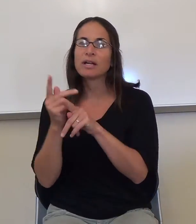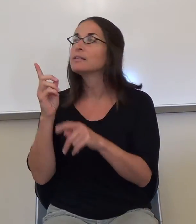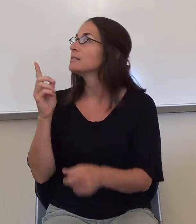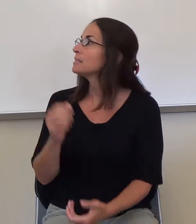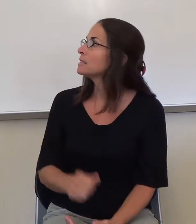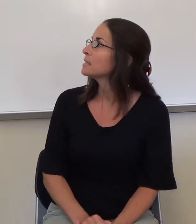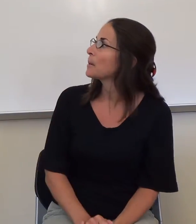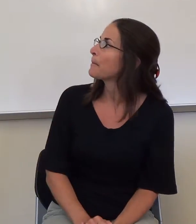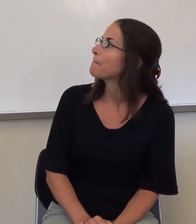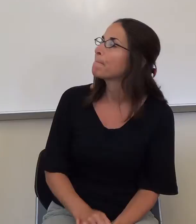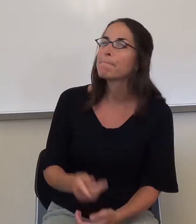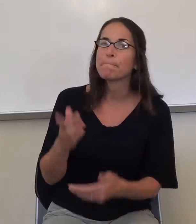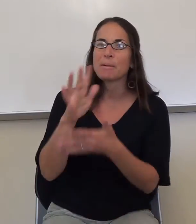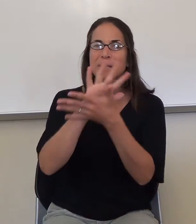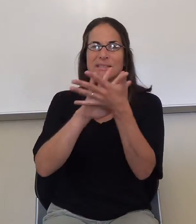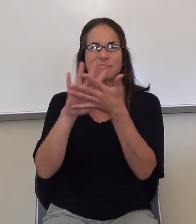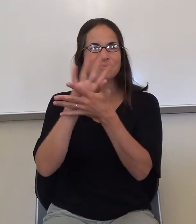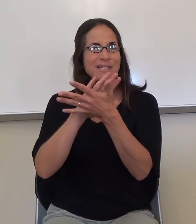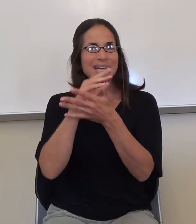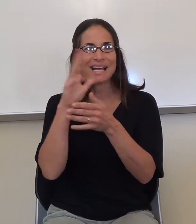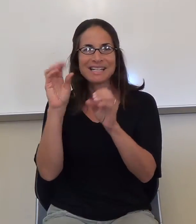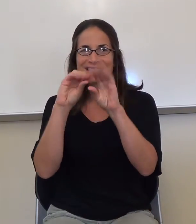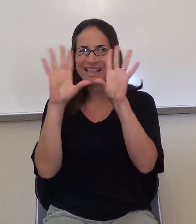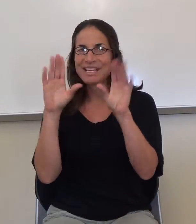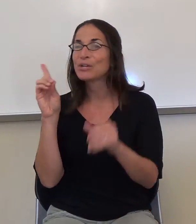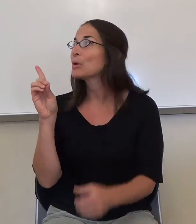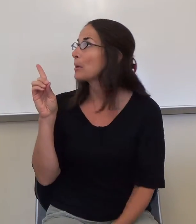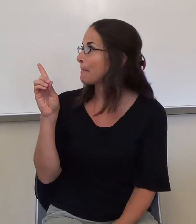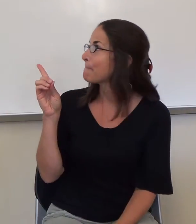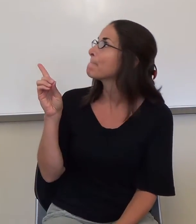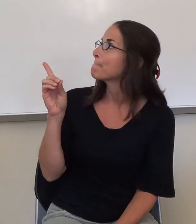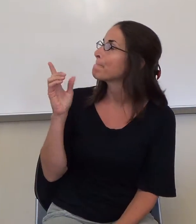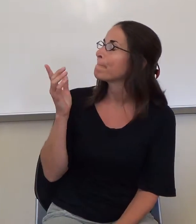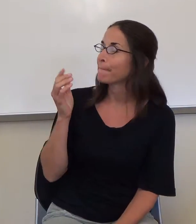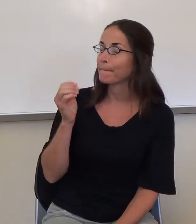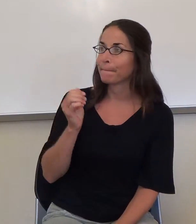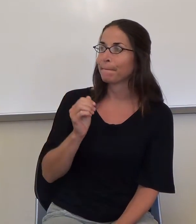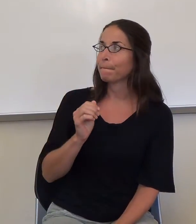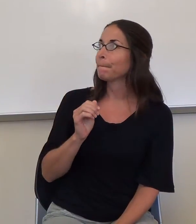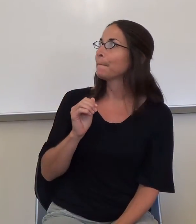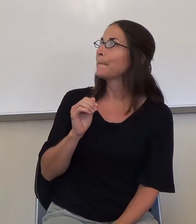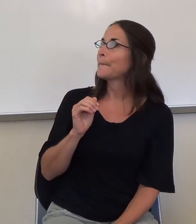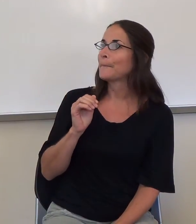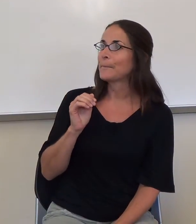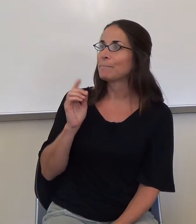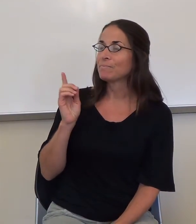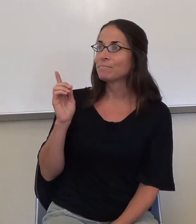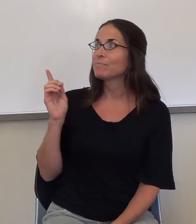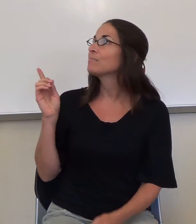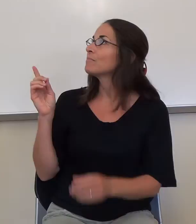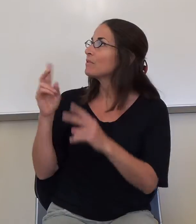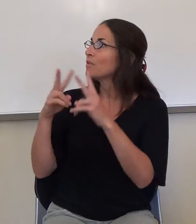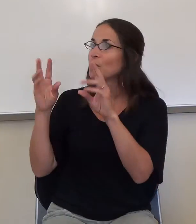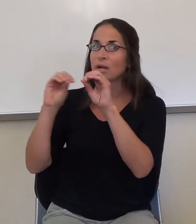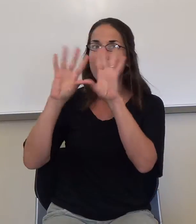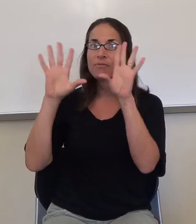quite so obvious as that. But these are flat out obvious. And very often, these are the things you're having to learn.